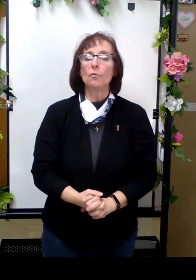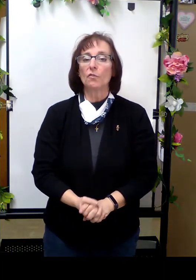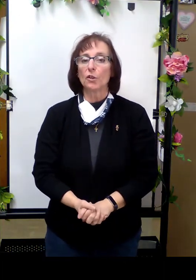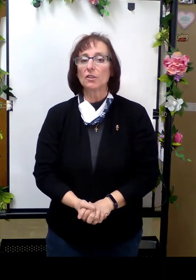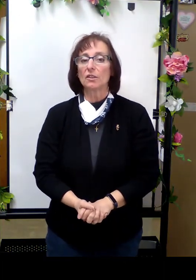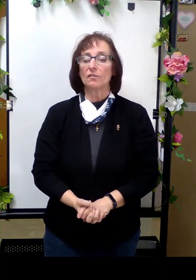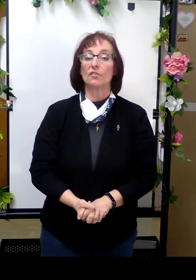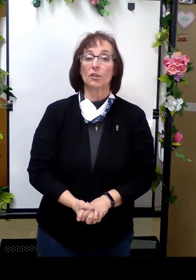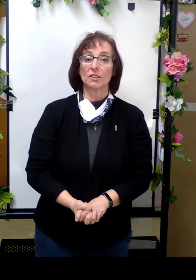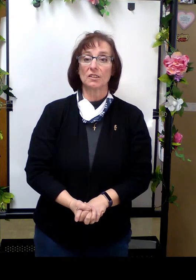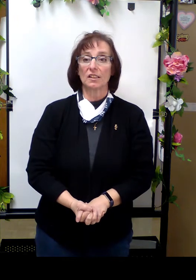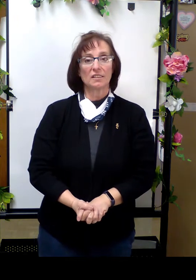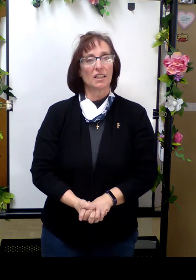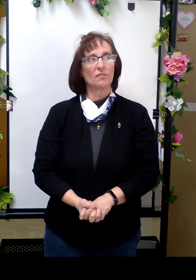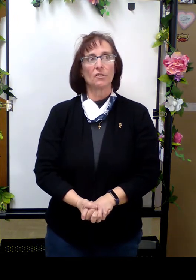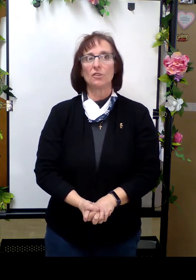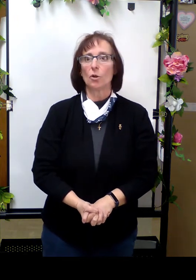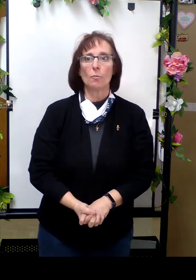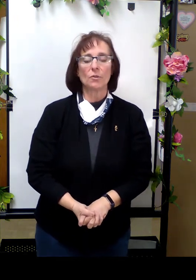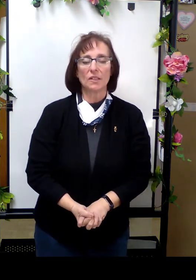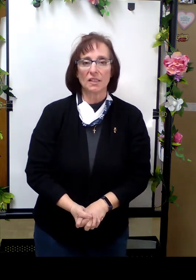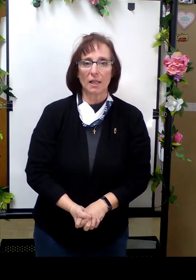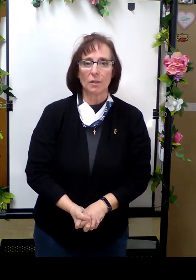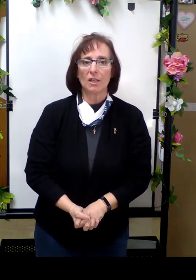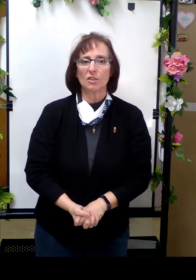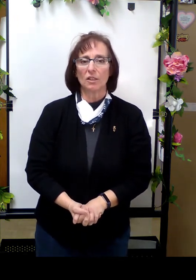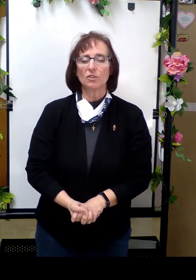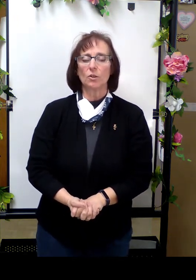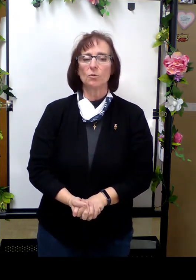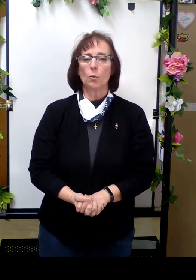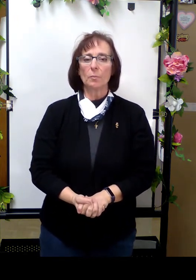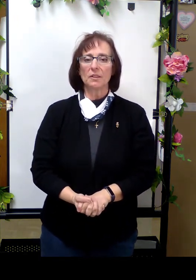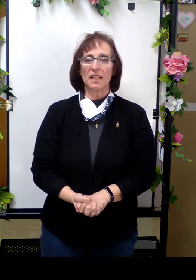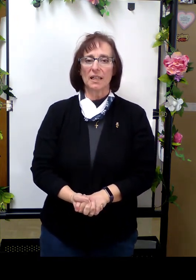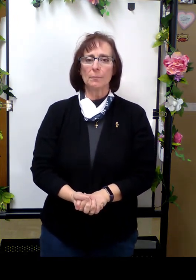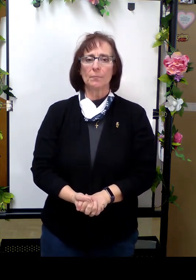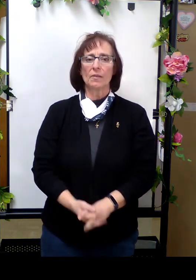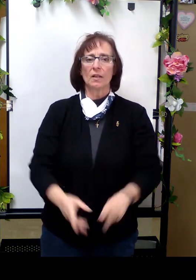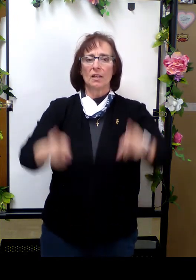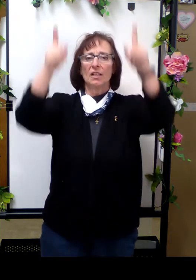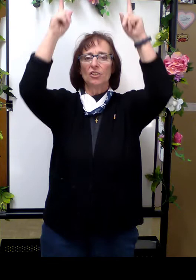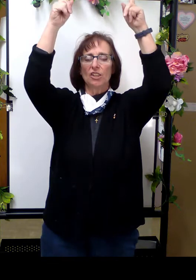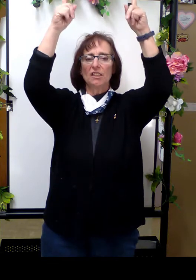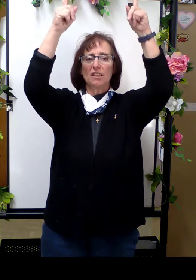first verse. Second verse is almost the same. So let's do this one more time. Jesus